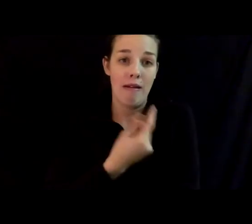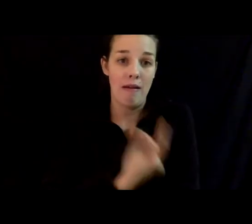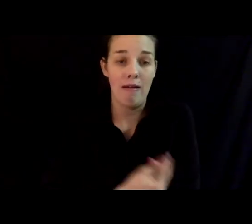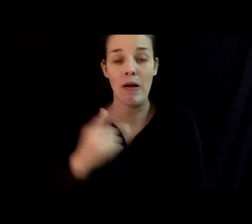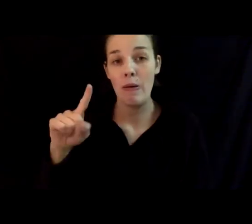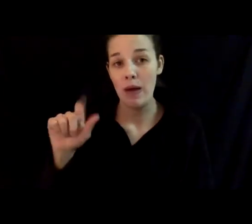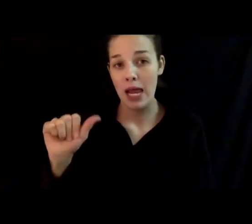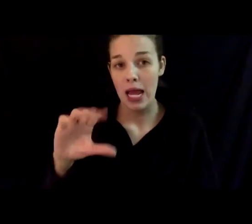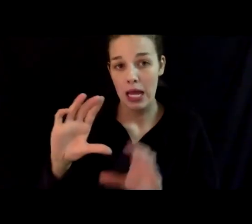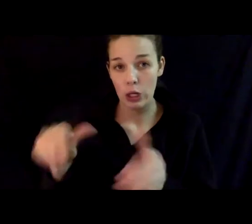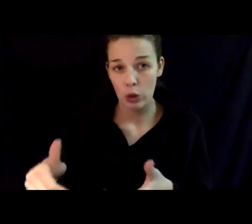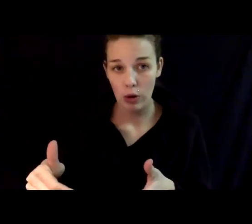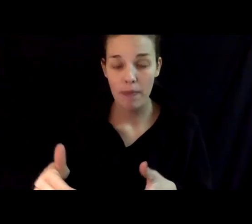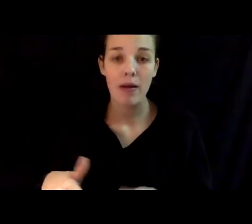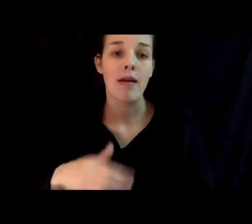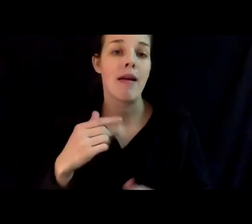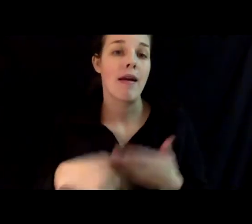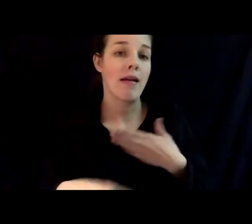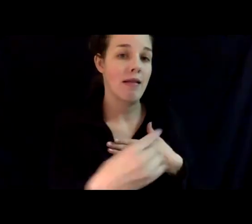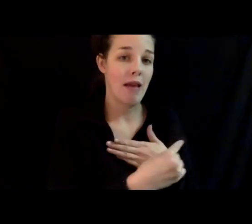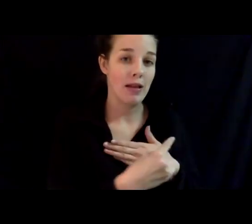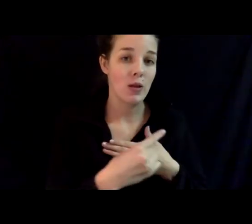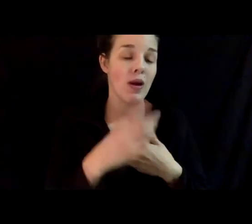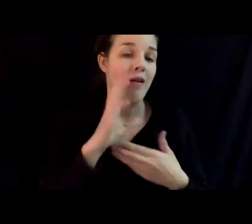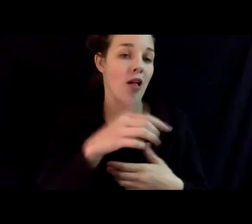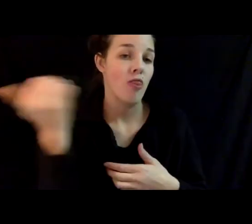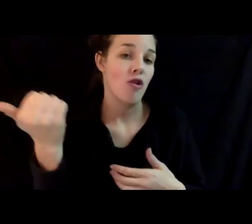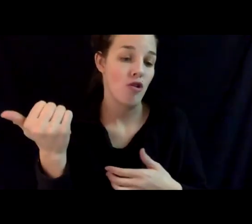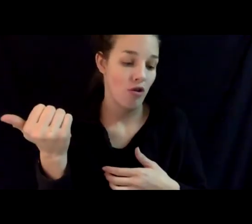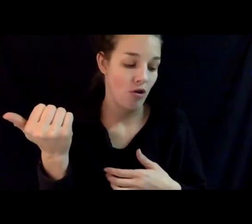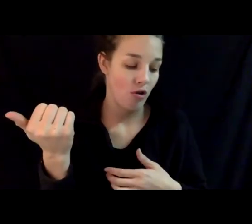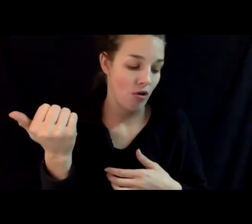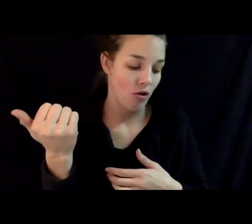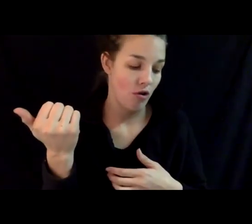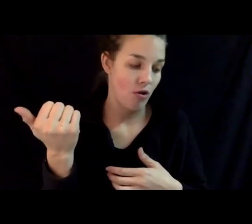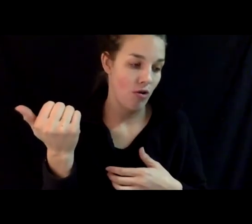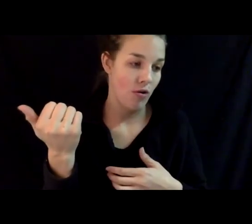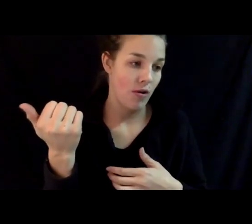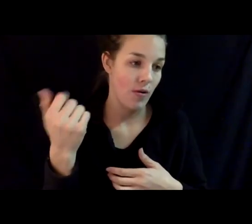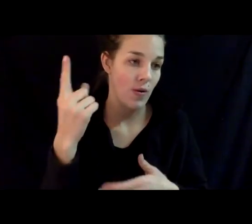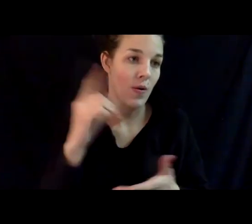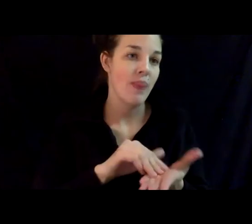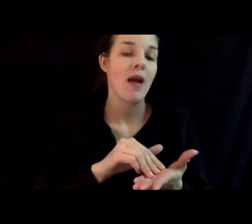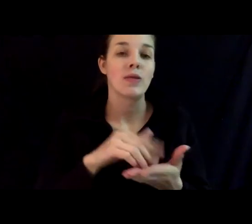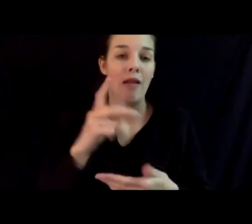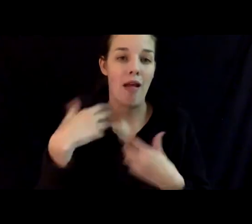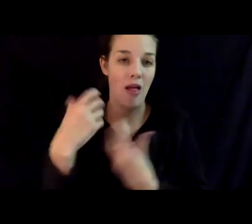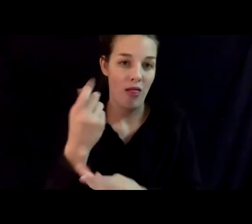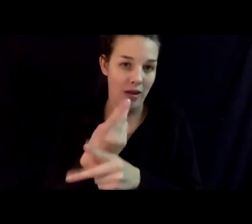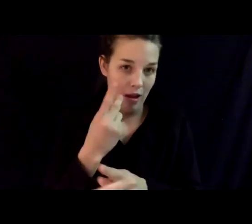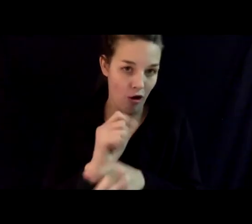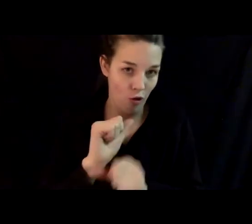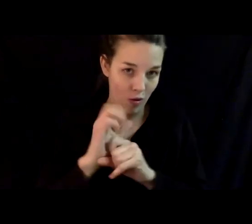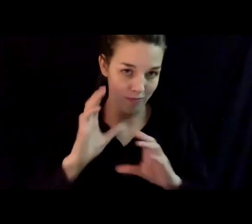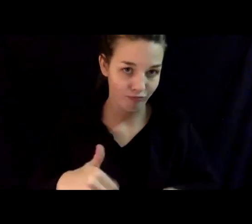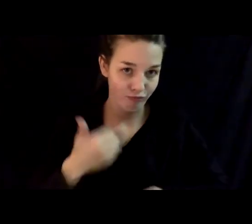and next week, another 1,000 healthcare workers will be